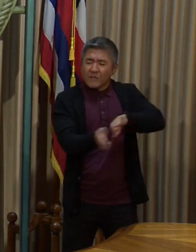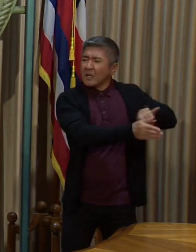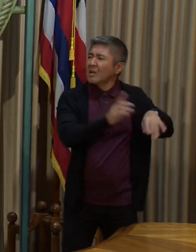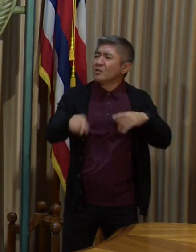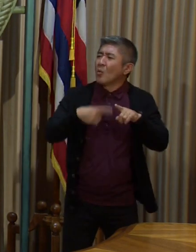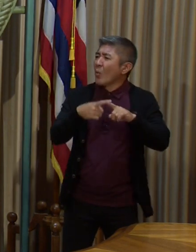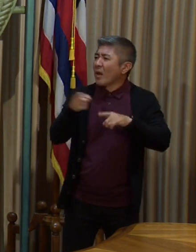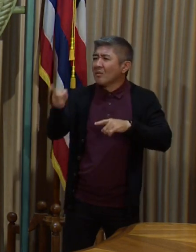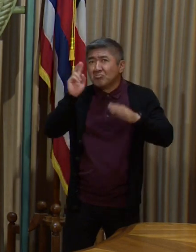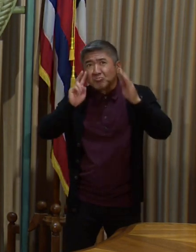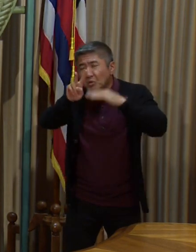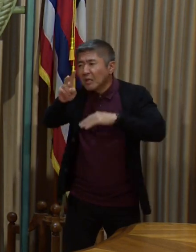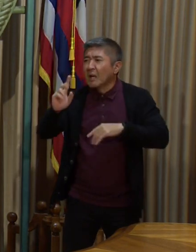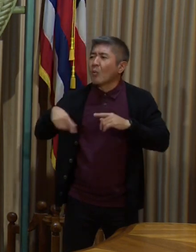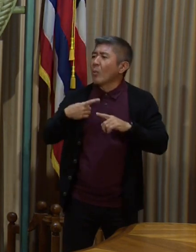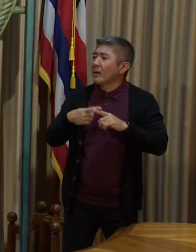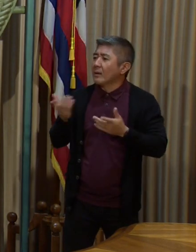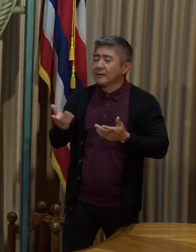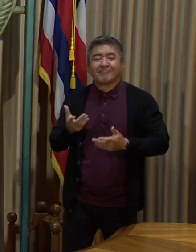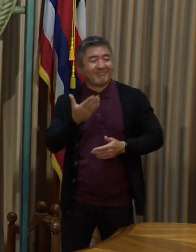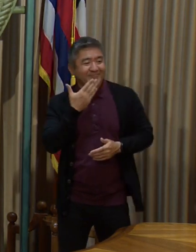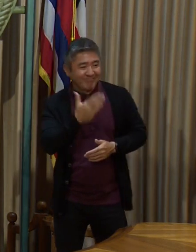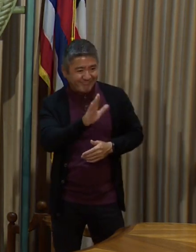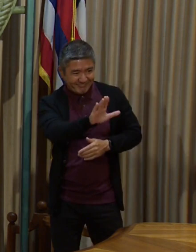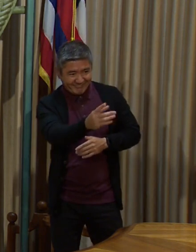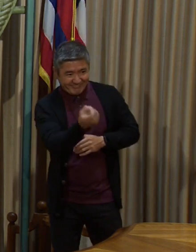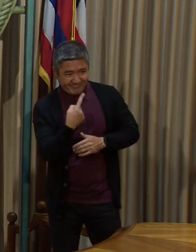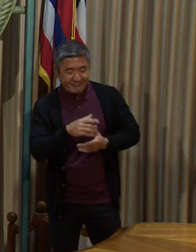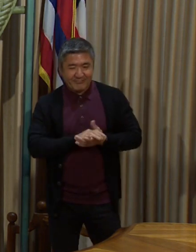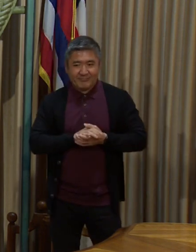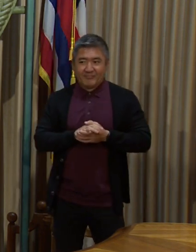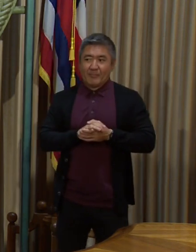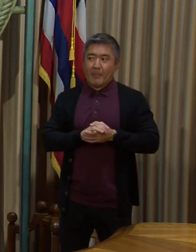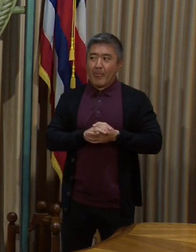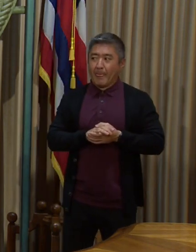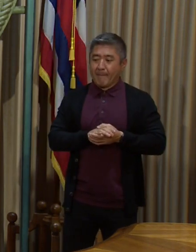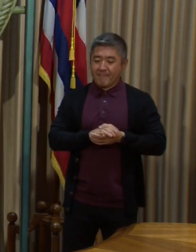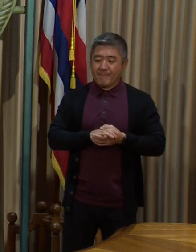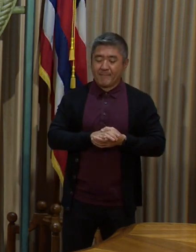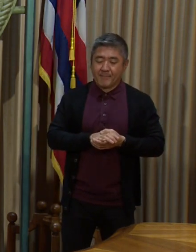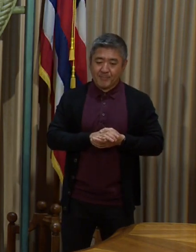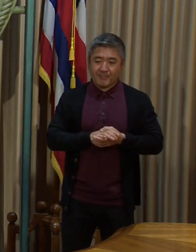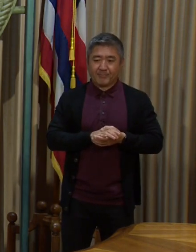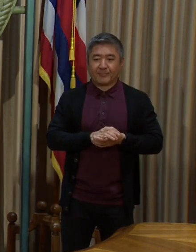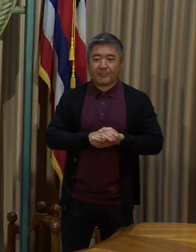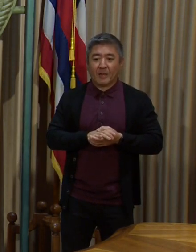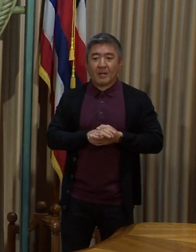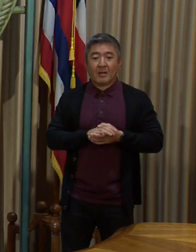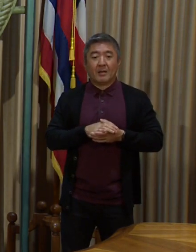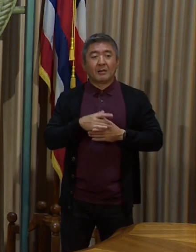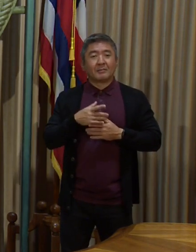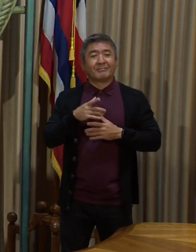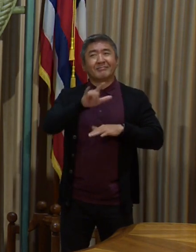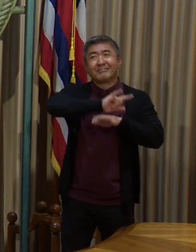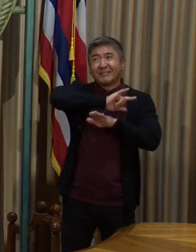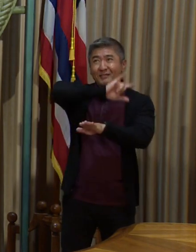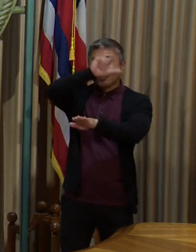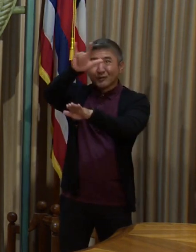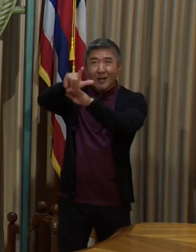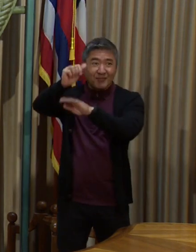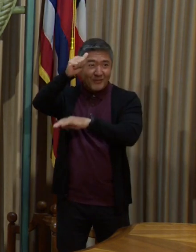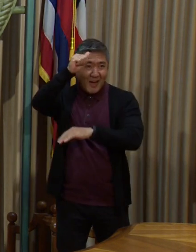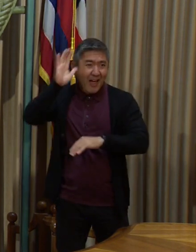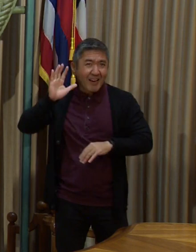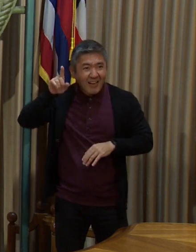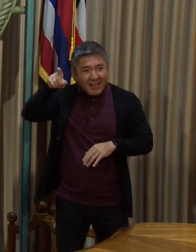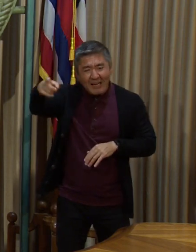Thanks for that question, Allison. As you may know, travel to Alaska has a very,